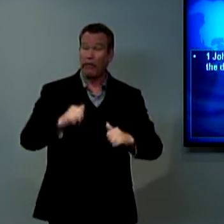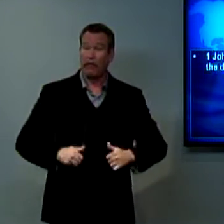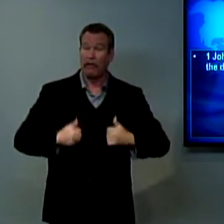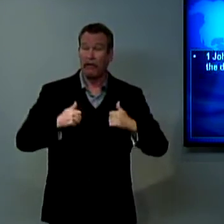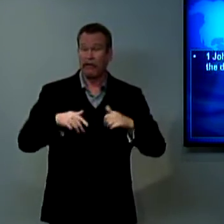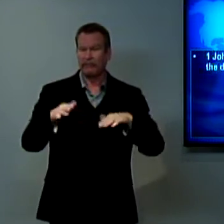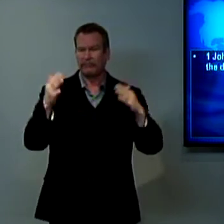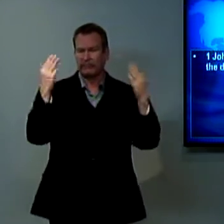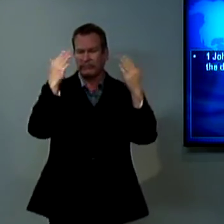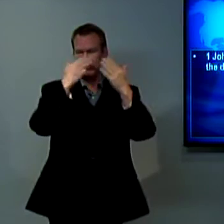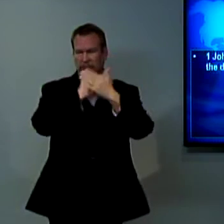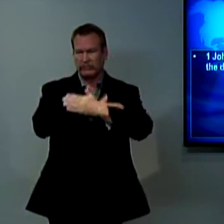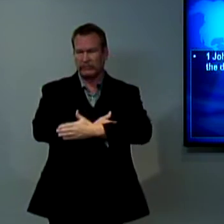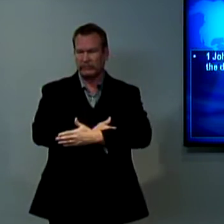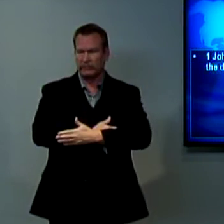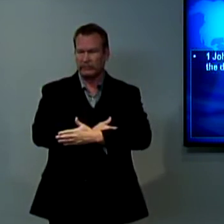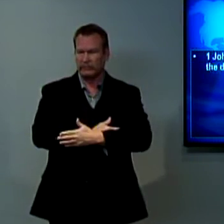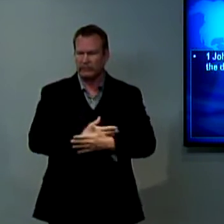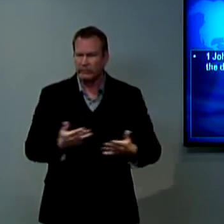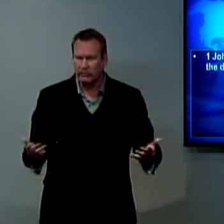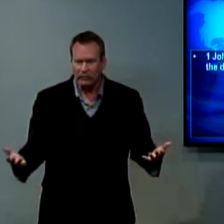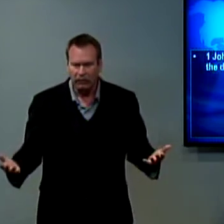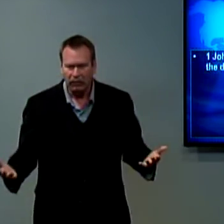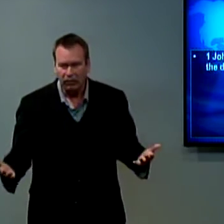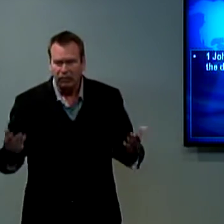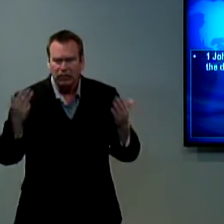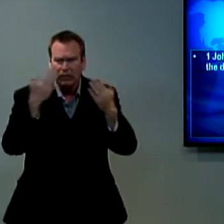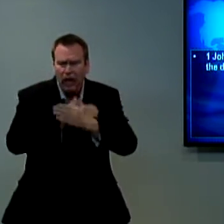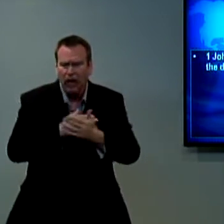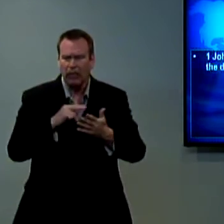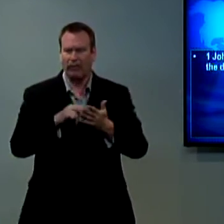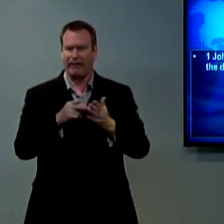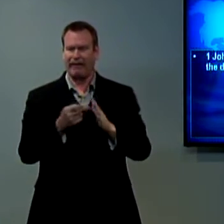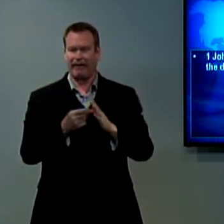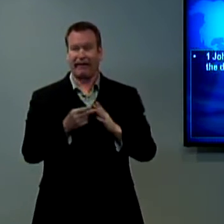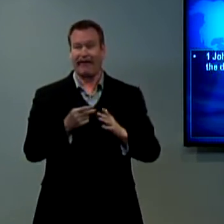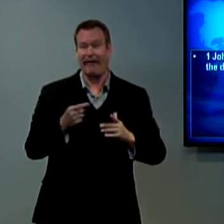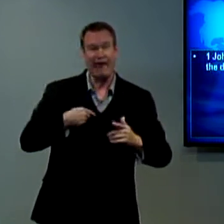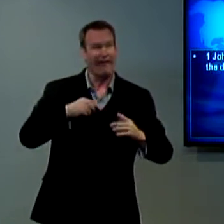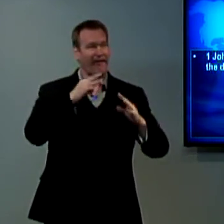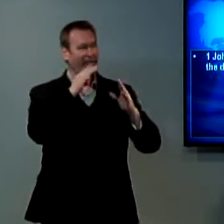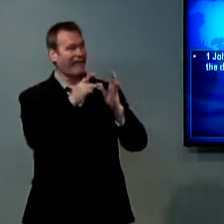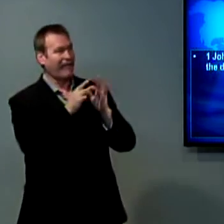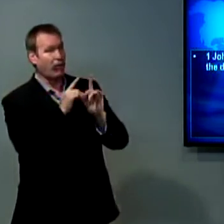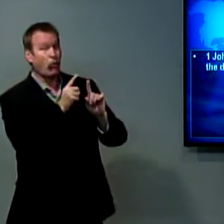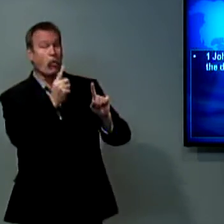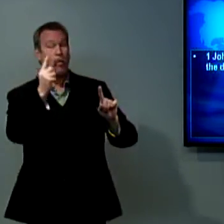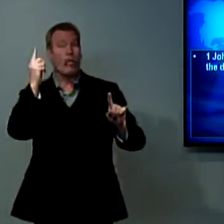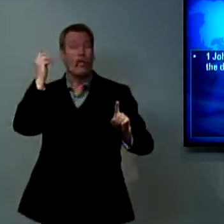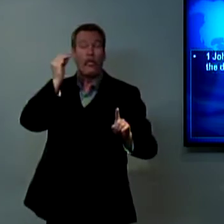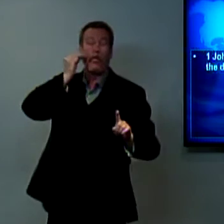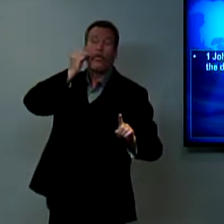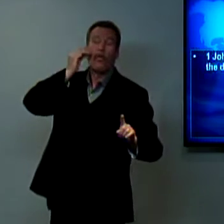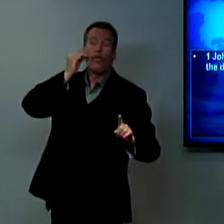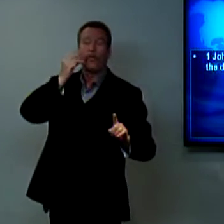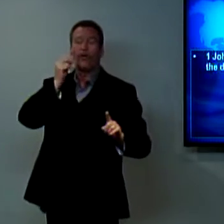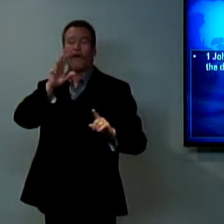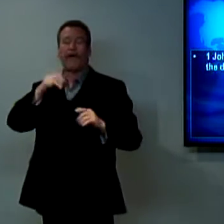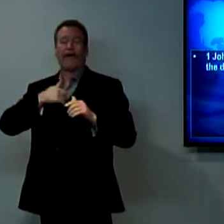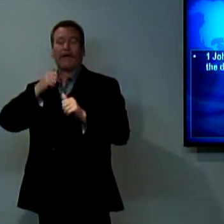you walk in darkness. Suppose you walk in darkness. This means like, I say I believe in Jesus, but when I